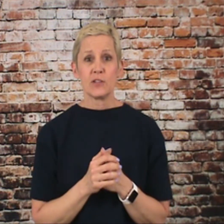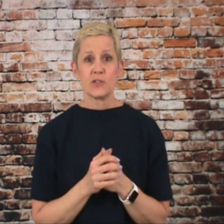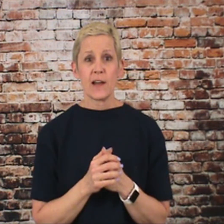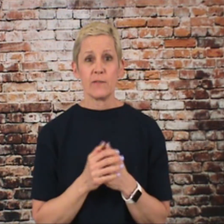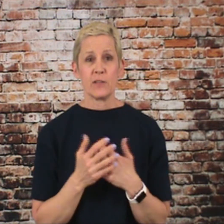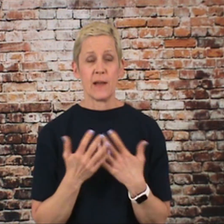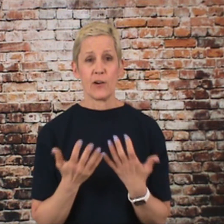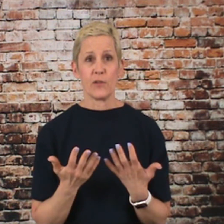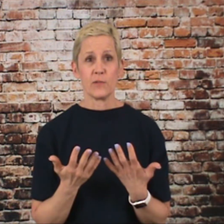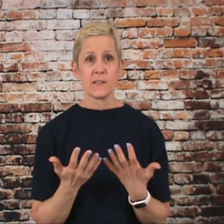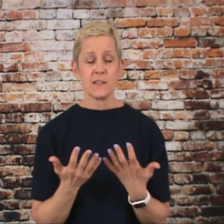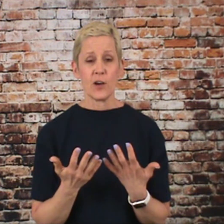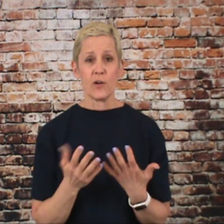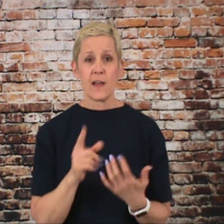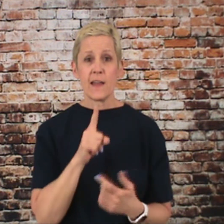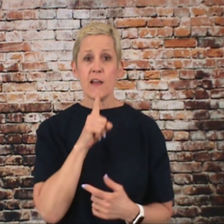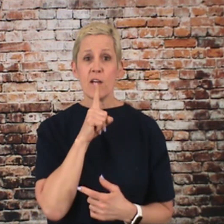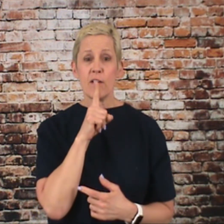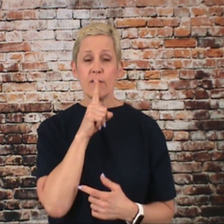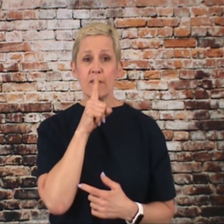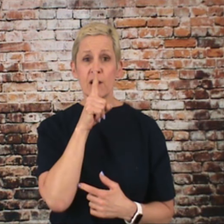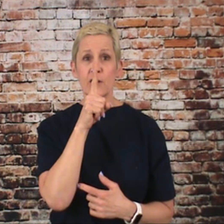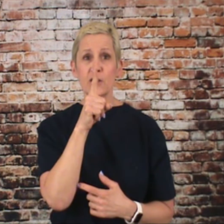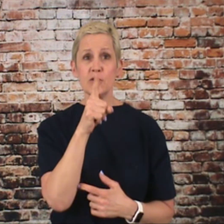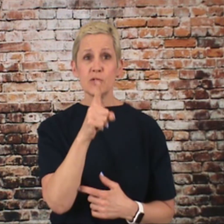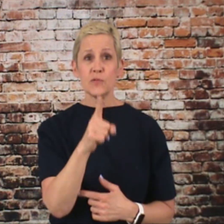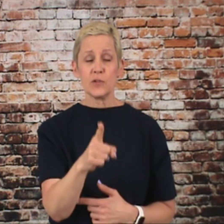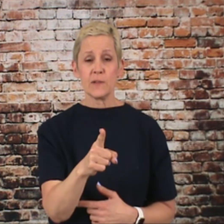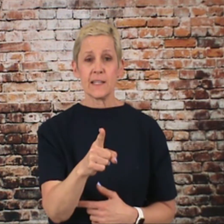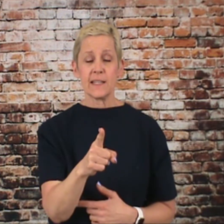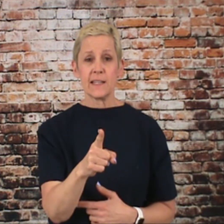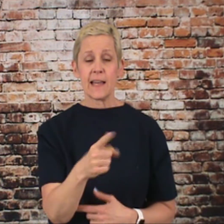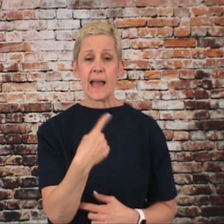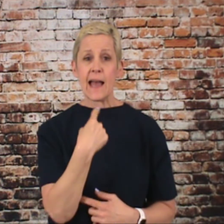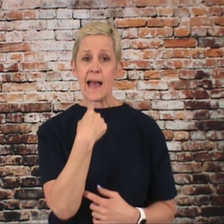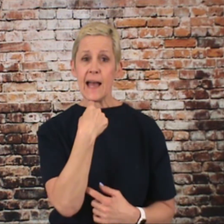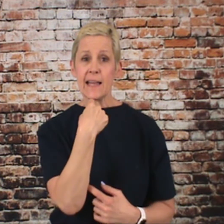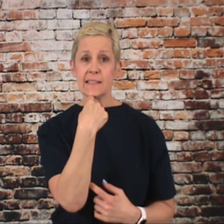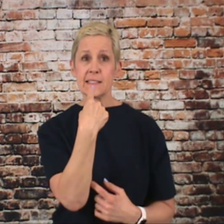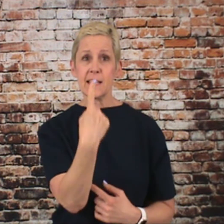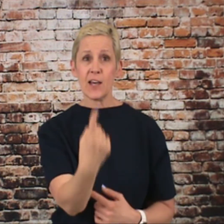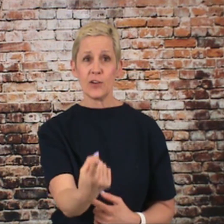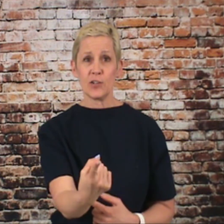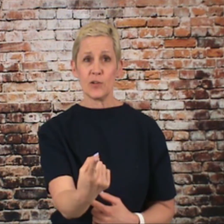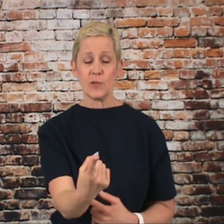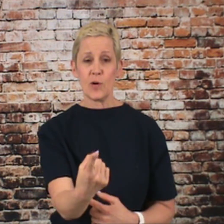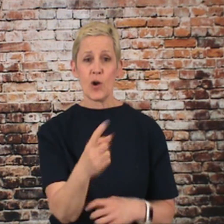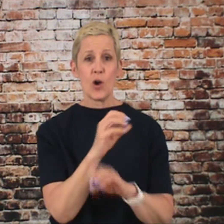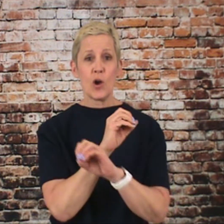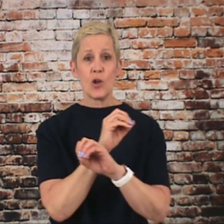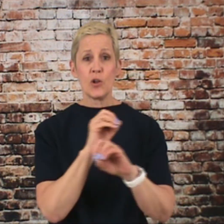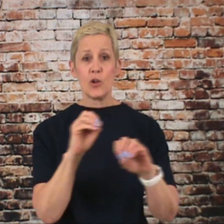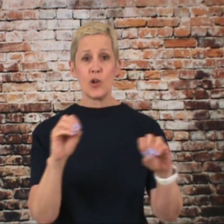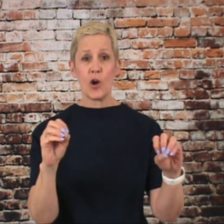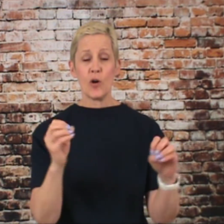can try it with me. I'll go real slow. Very truly, I tell you, no